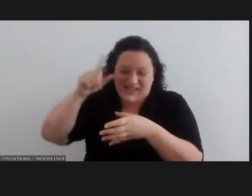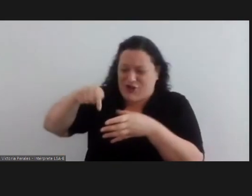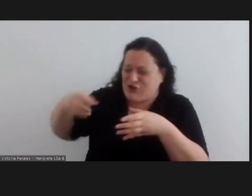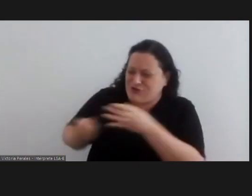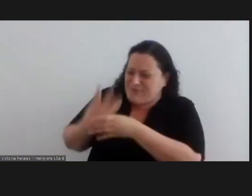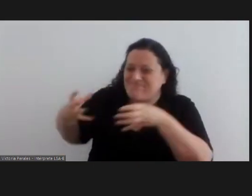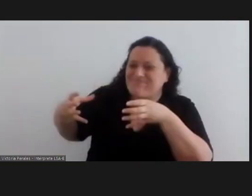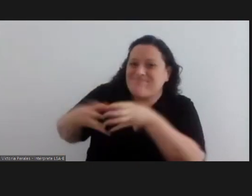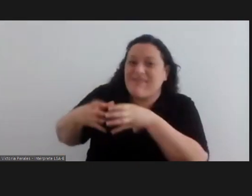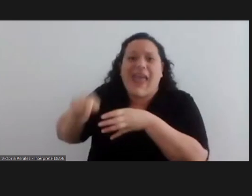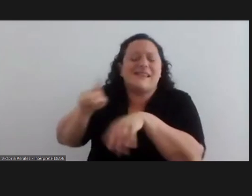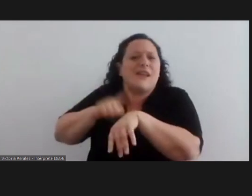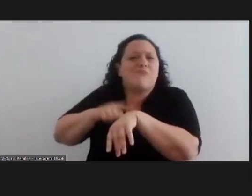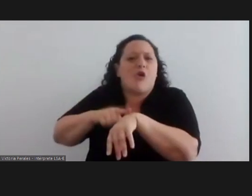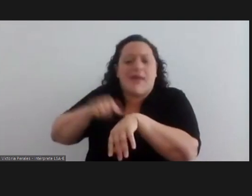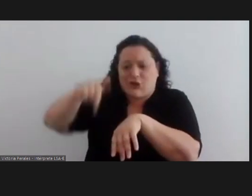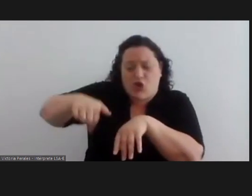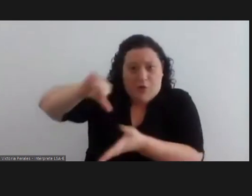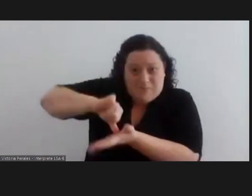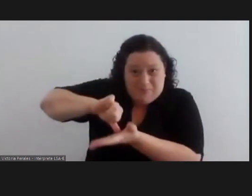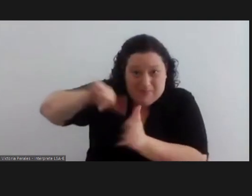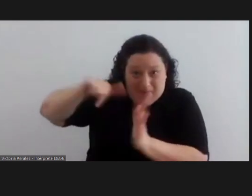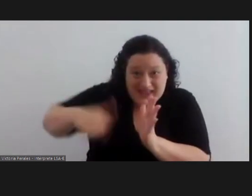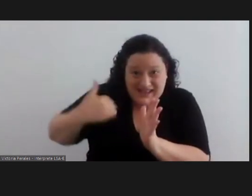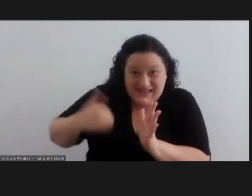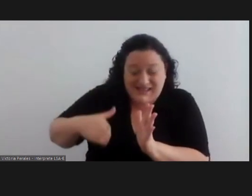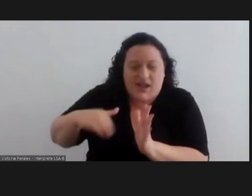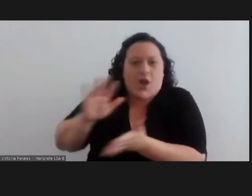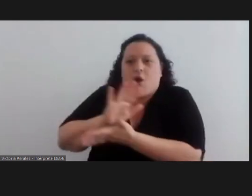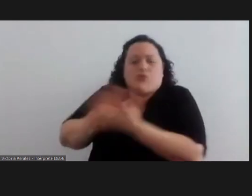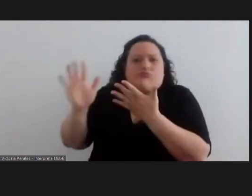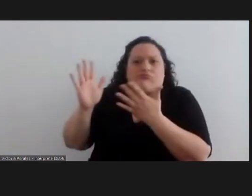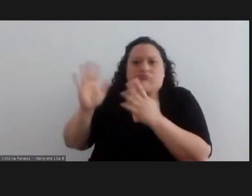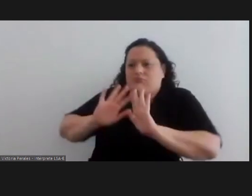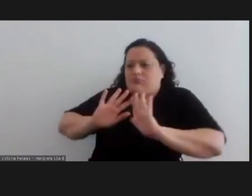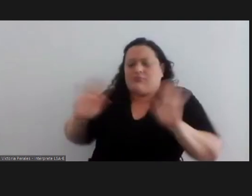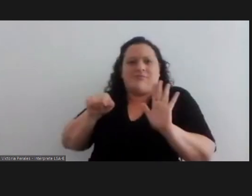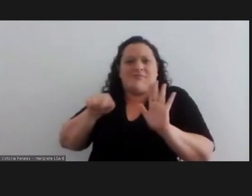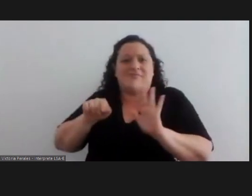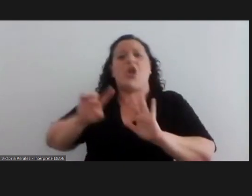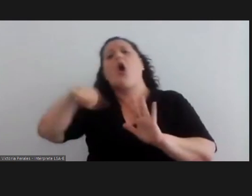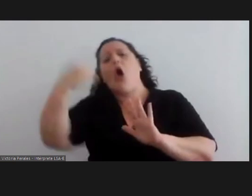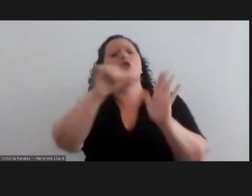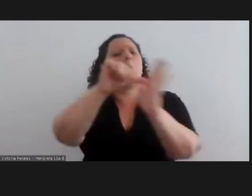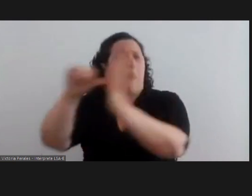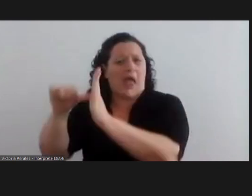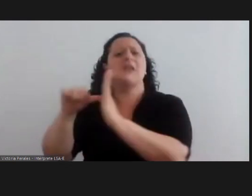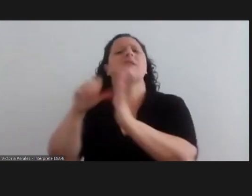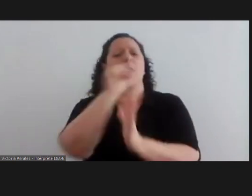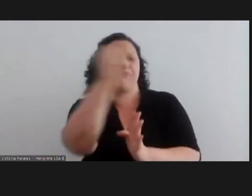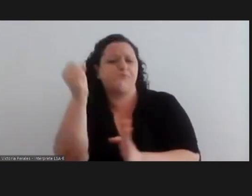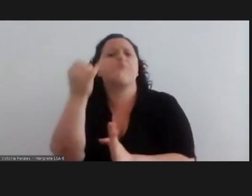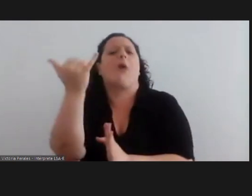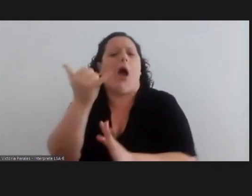which at that time in our country was completely unprecedented there were some instances in other countries